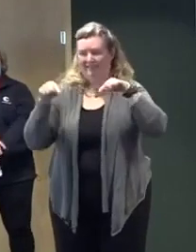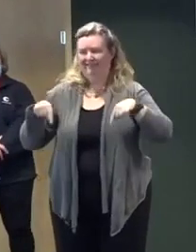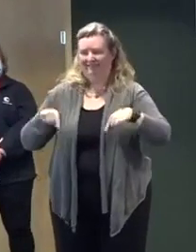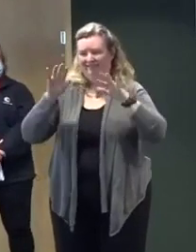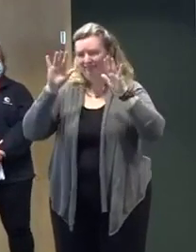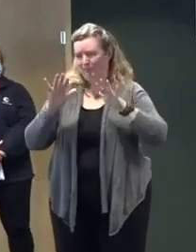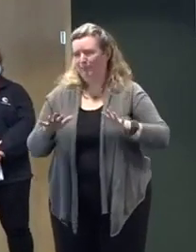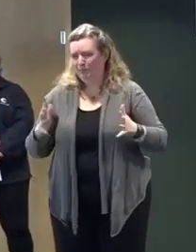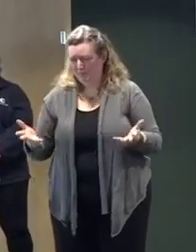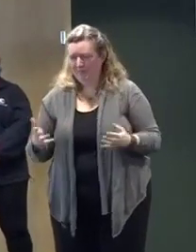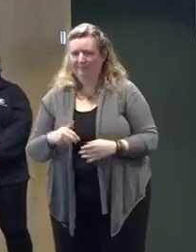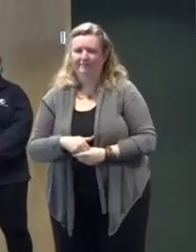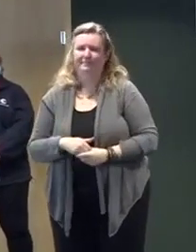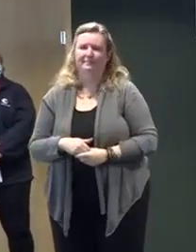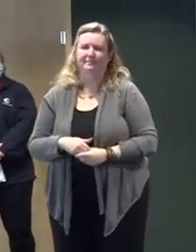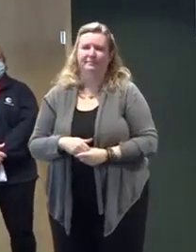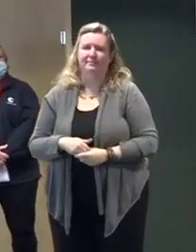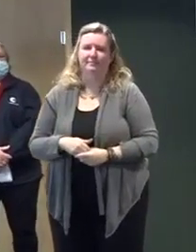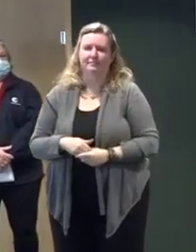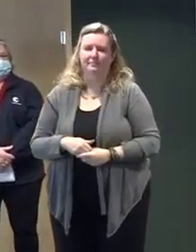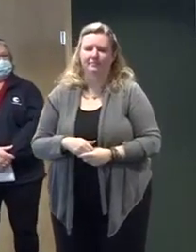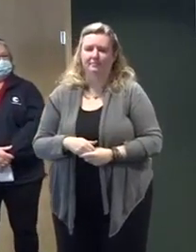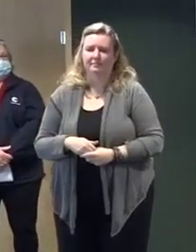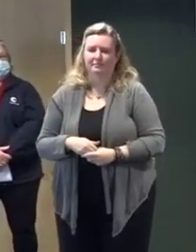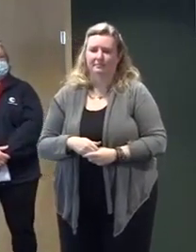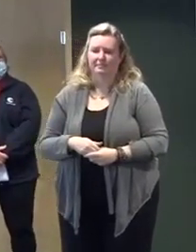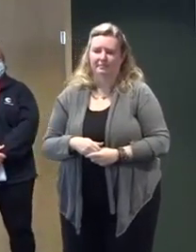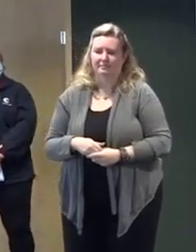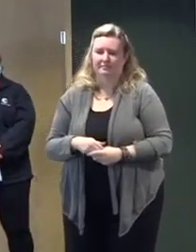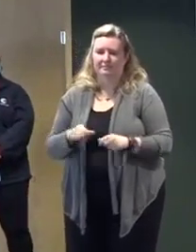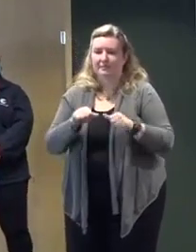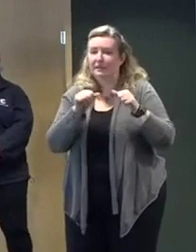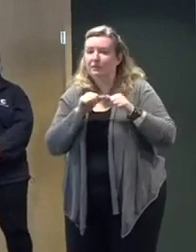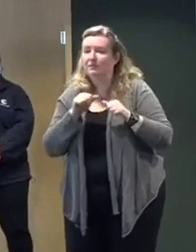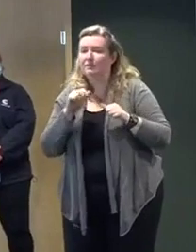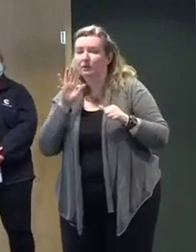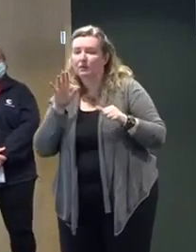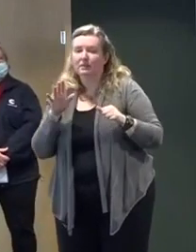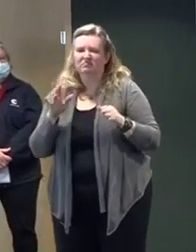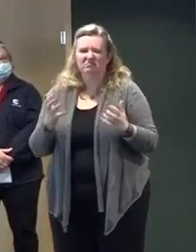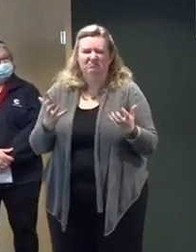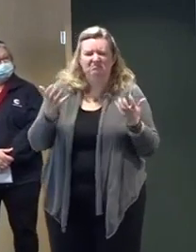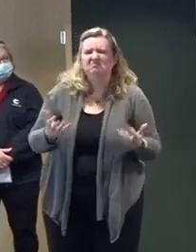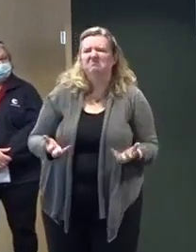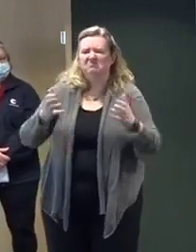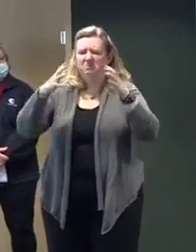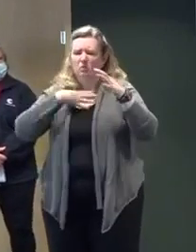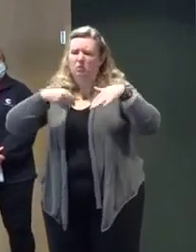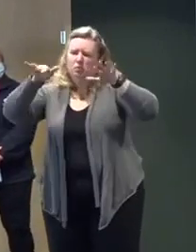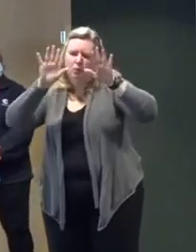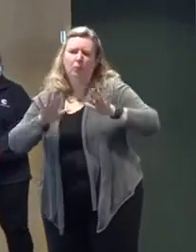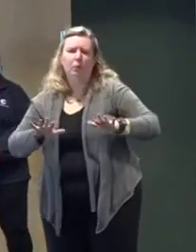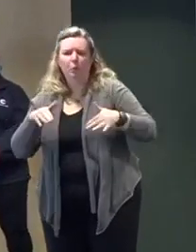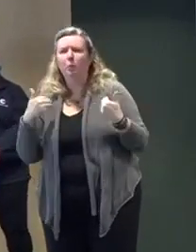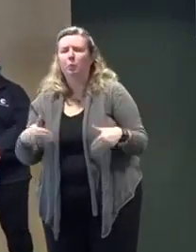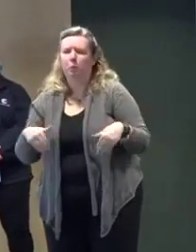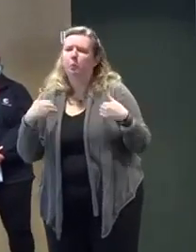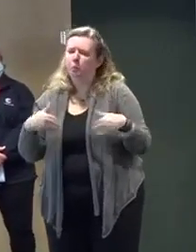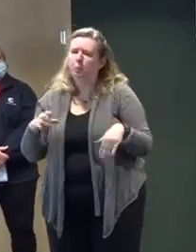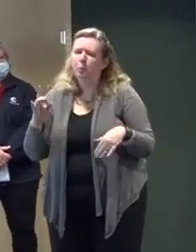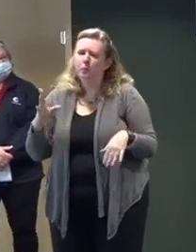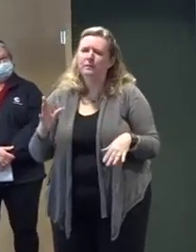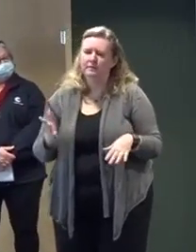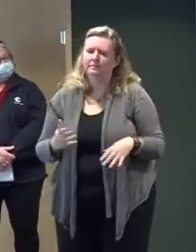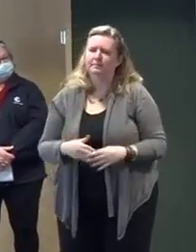The areas that are going to be hit, the Governor alluded to this, is the fact that the southern